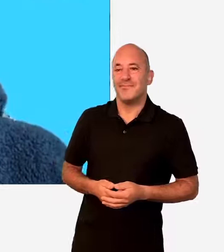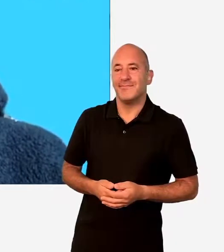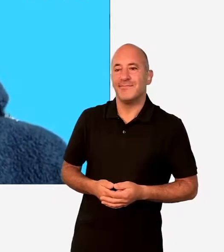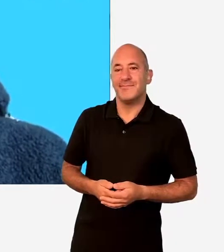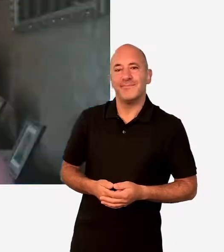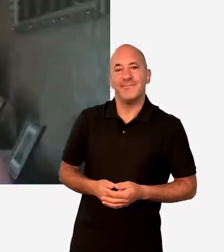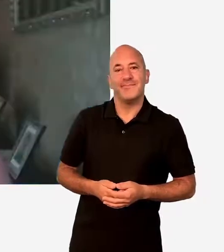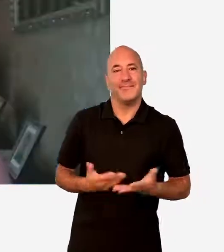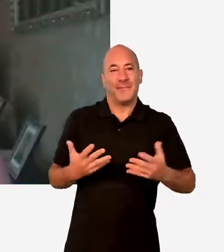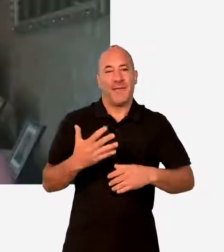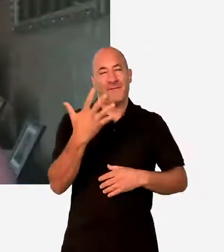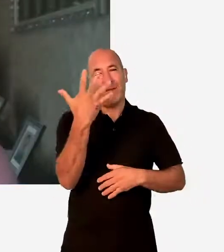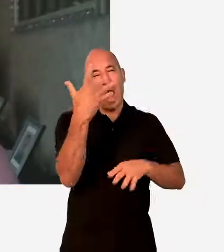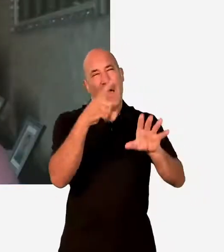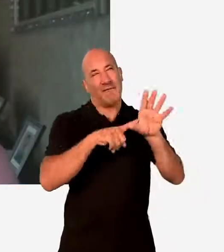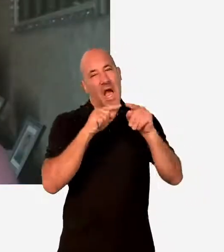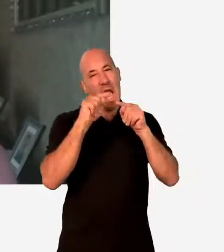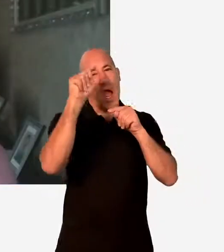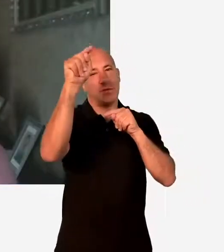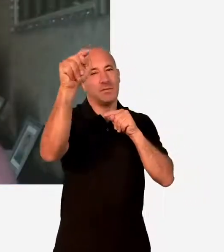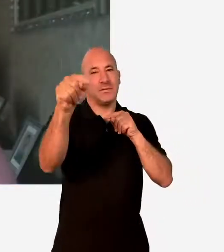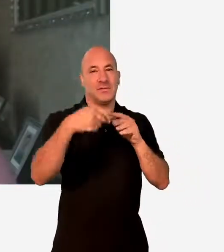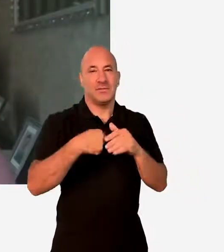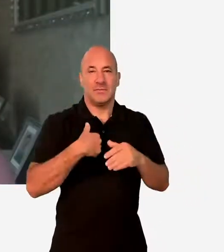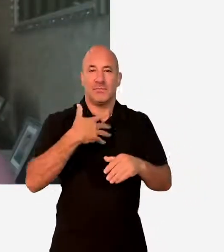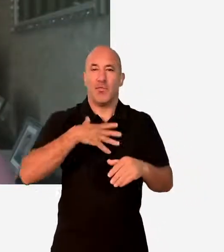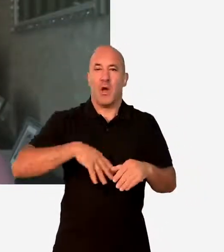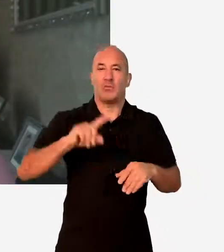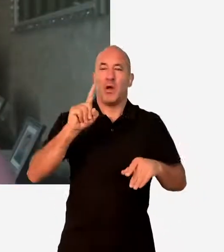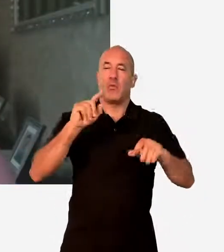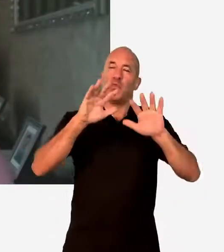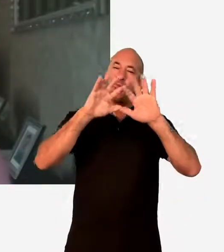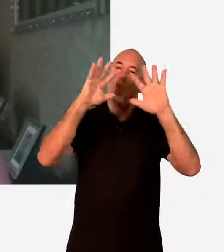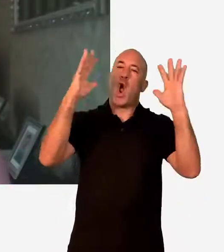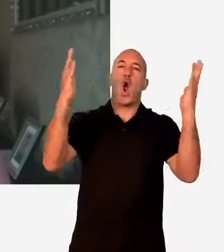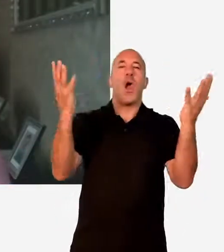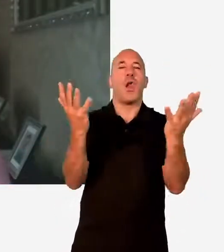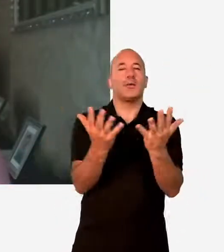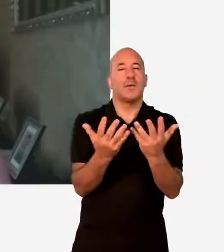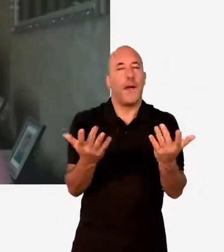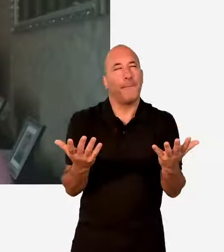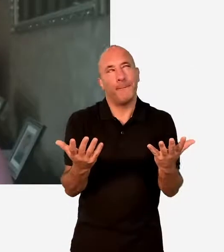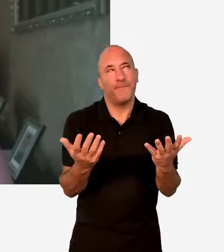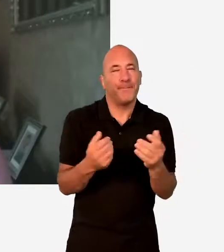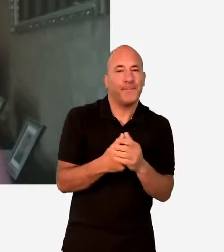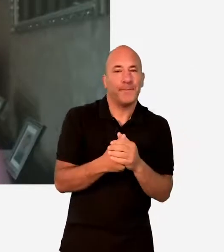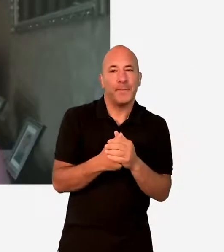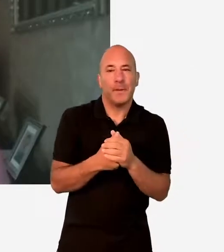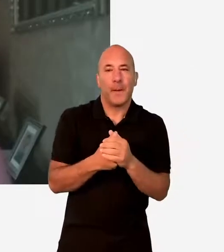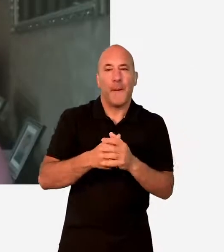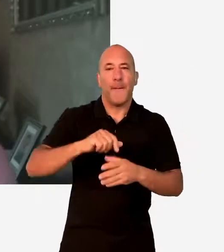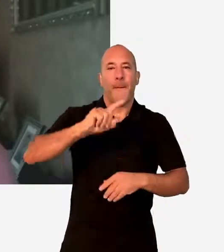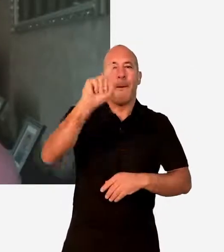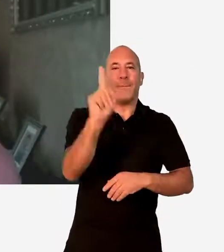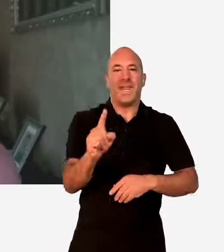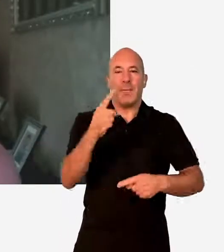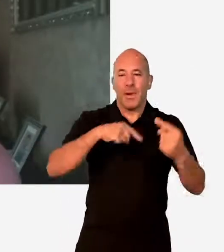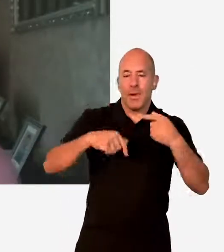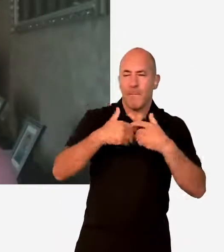In five years' time, I'd like to see the world, people